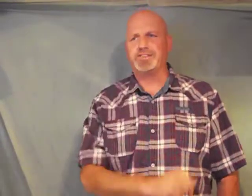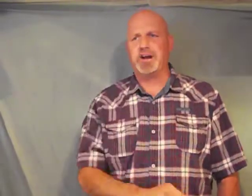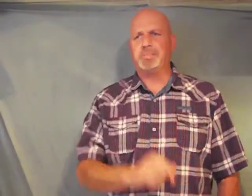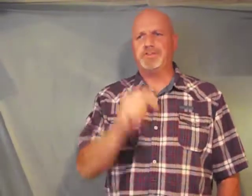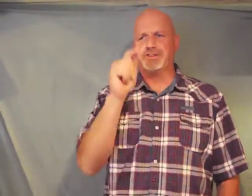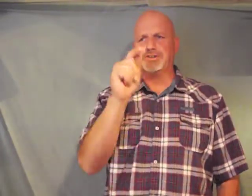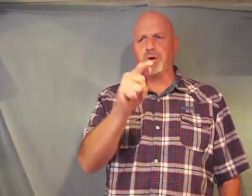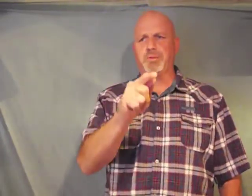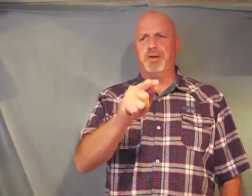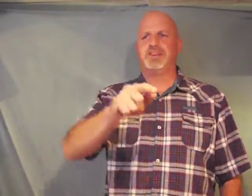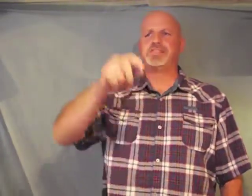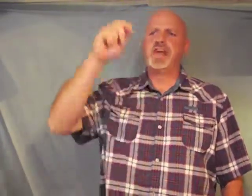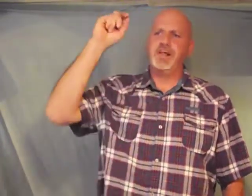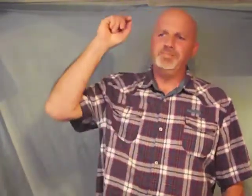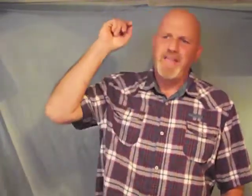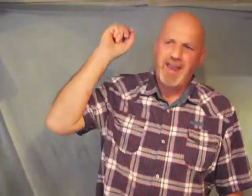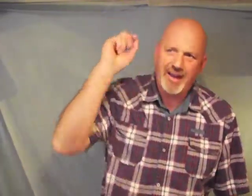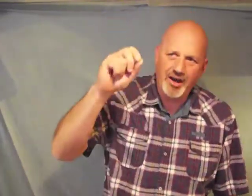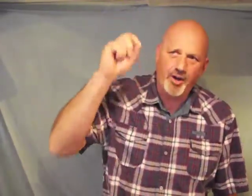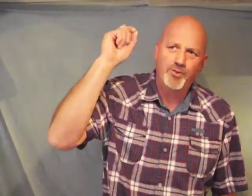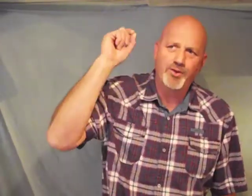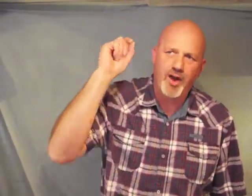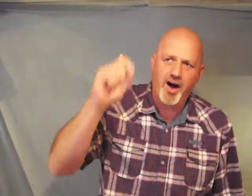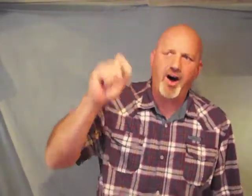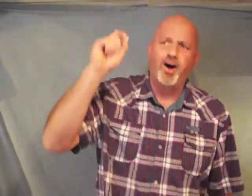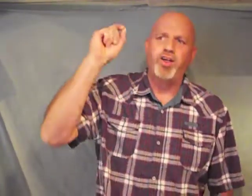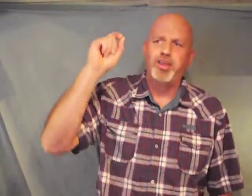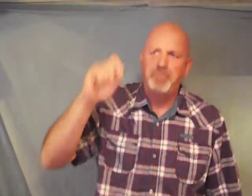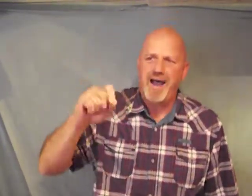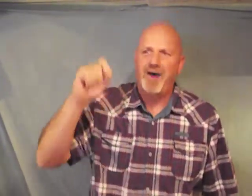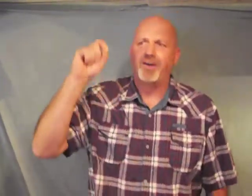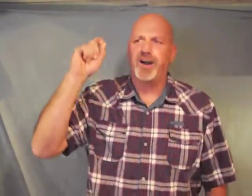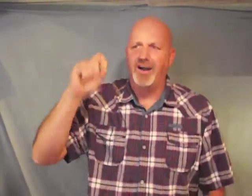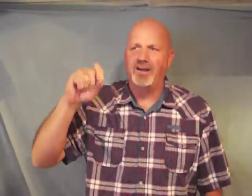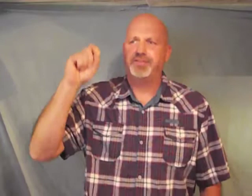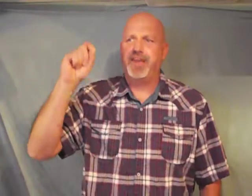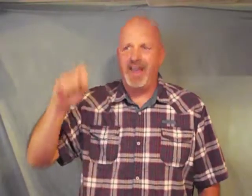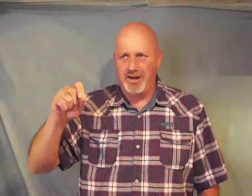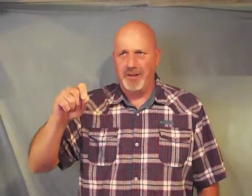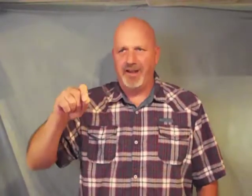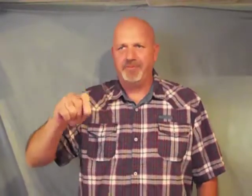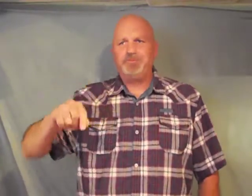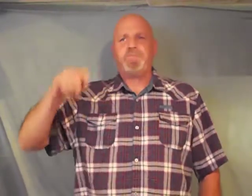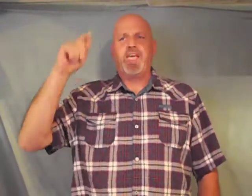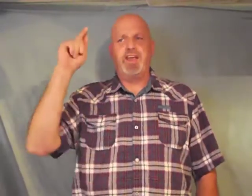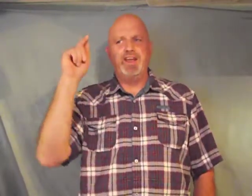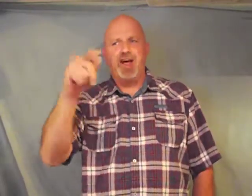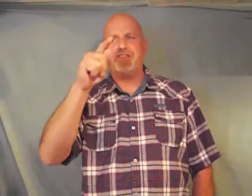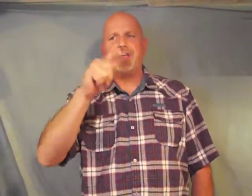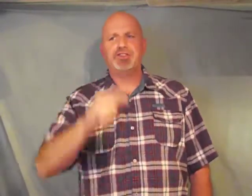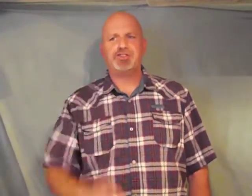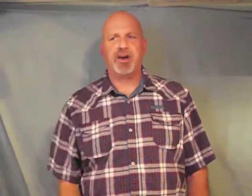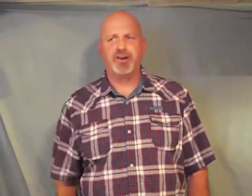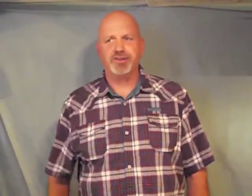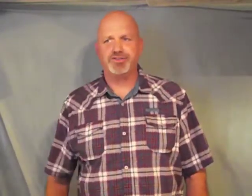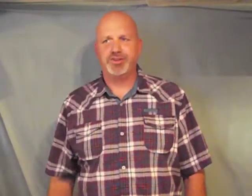serpents and scorpions and over all the power of the enemy and nothing shall hurt you